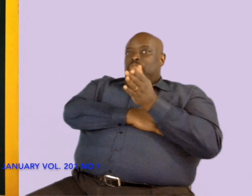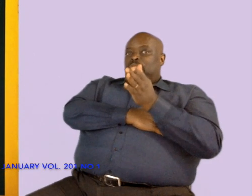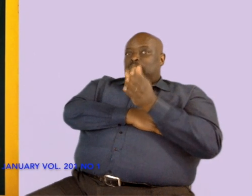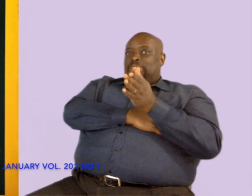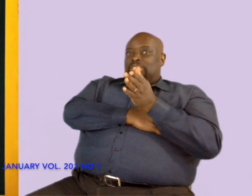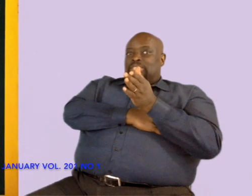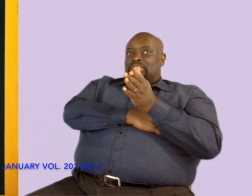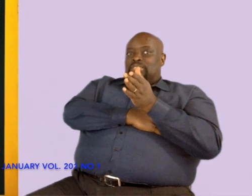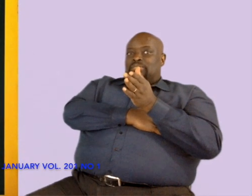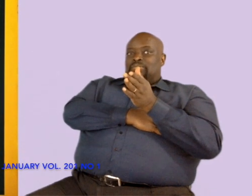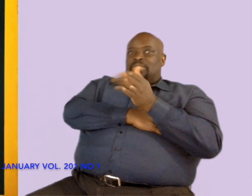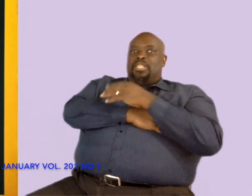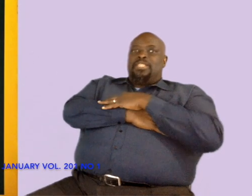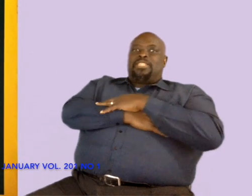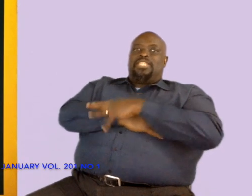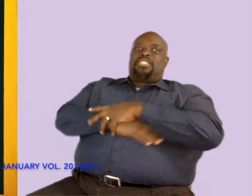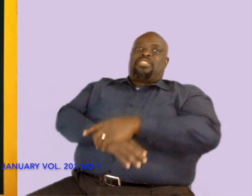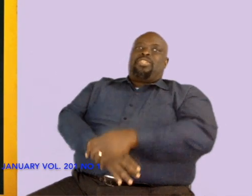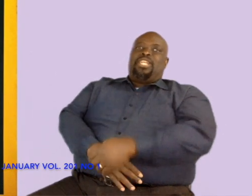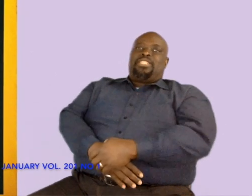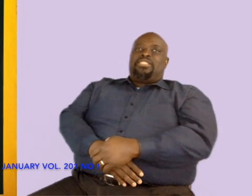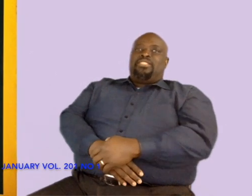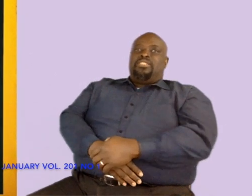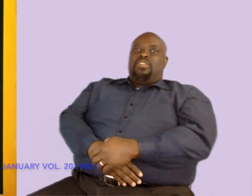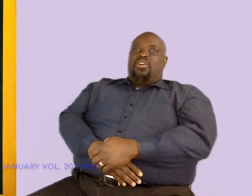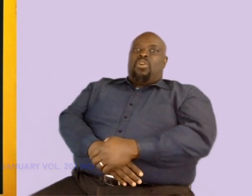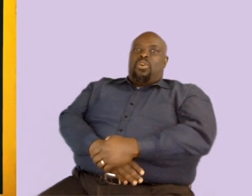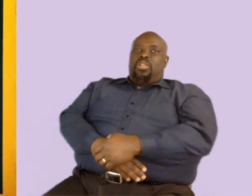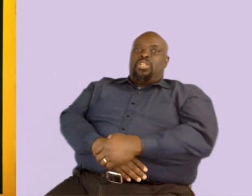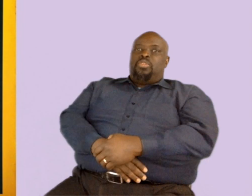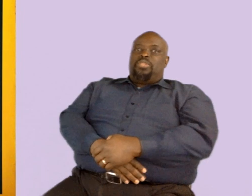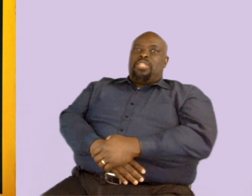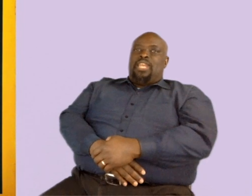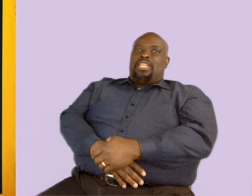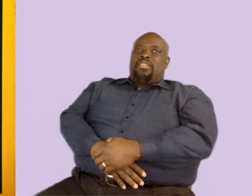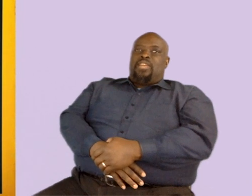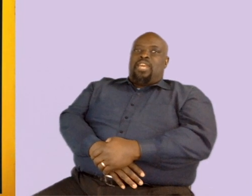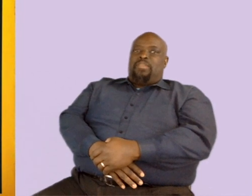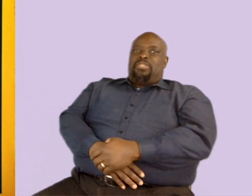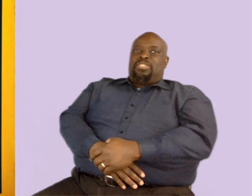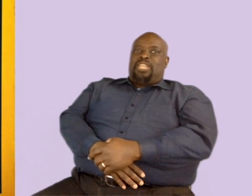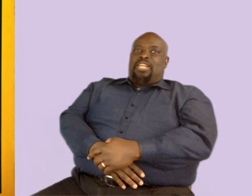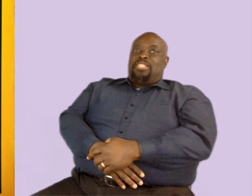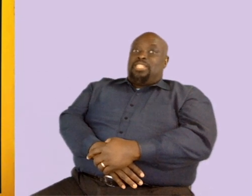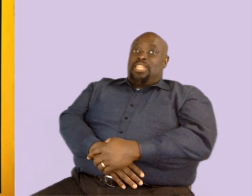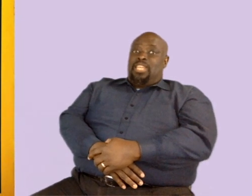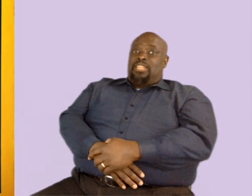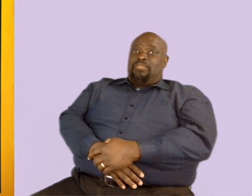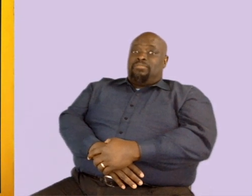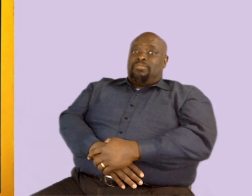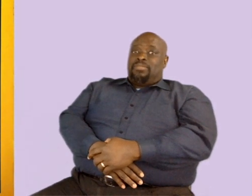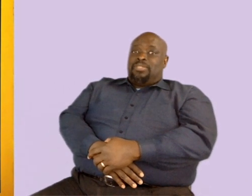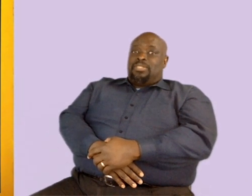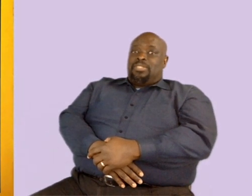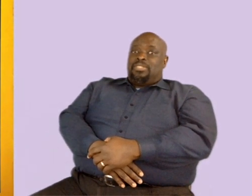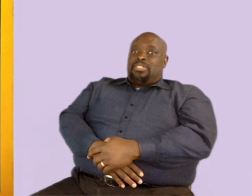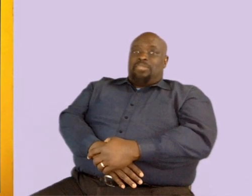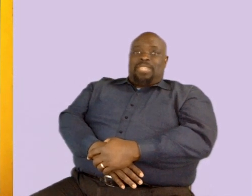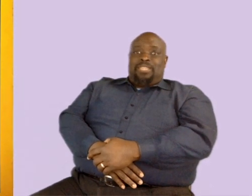species. Since the creation, all human and animals are decaying. Sometimes